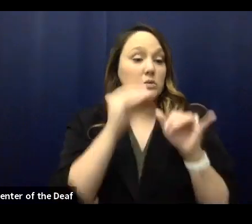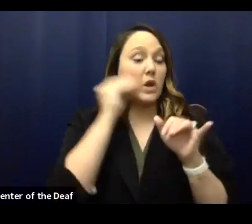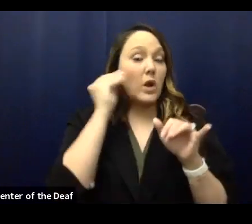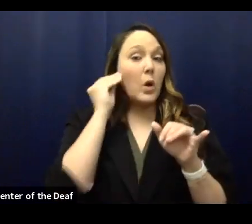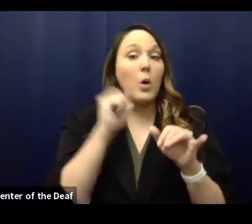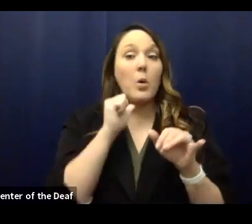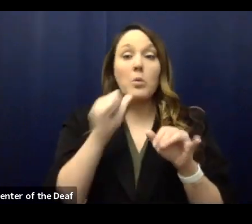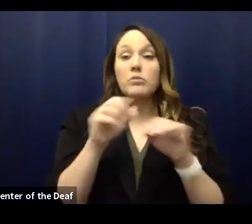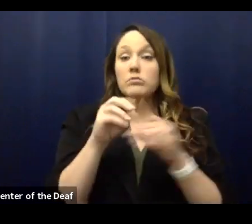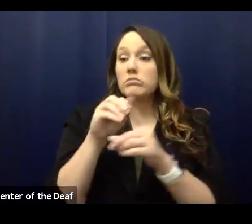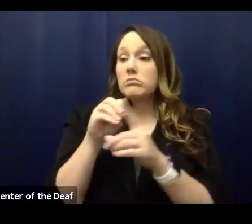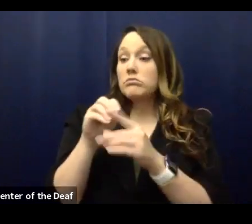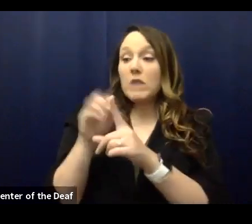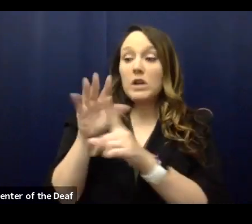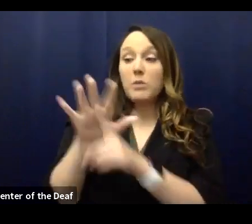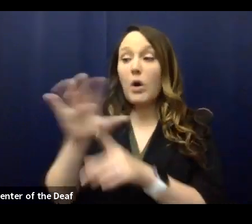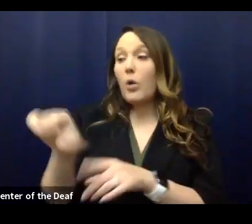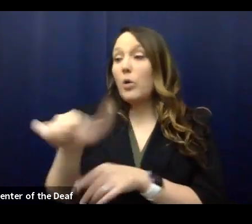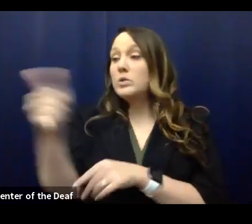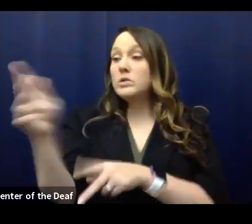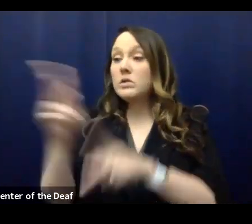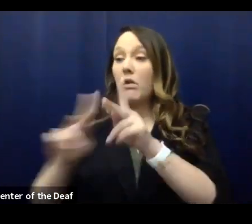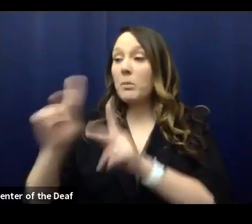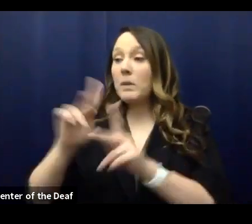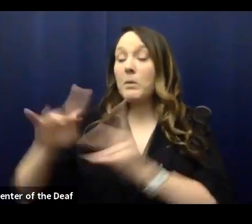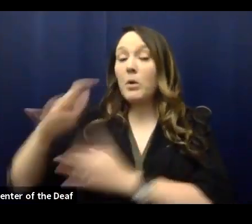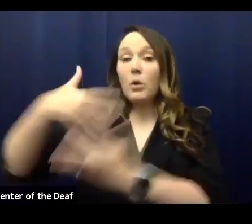and you have fewer contacts for us to reach out to.